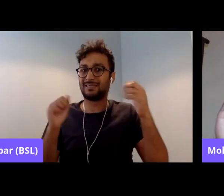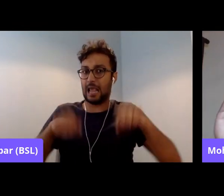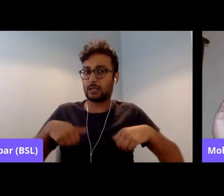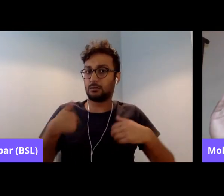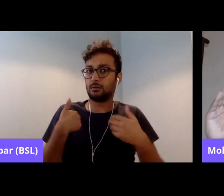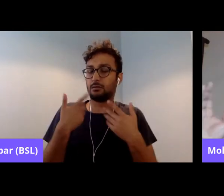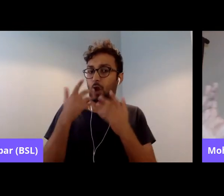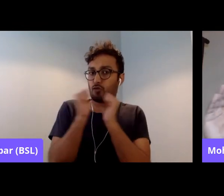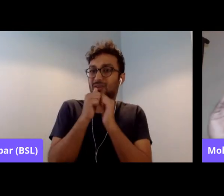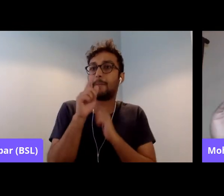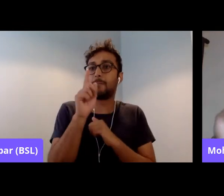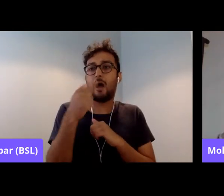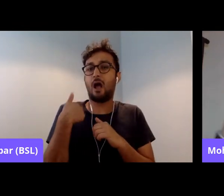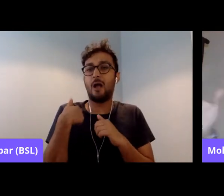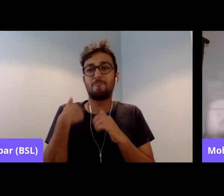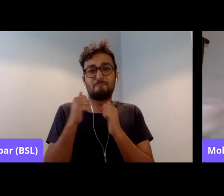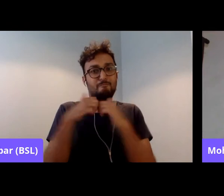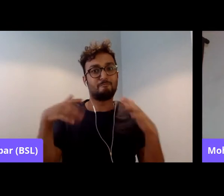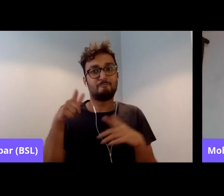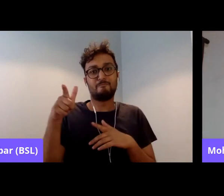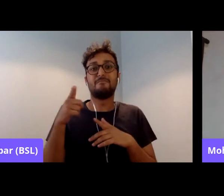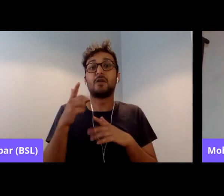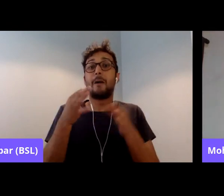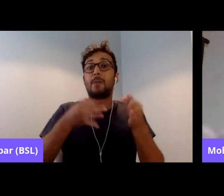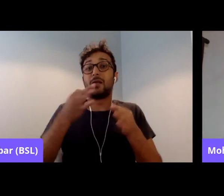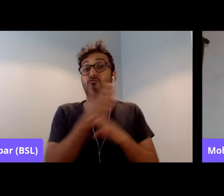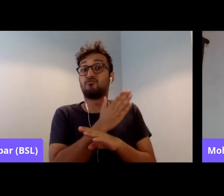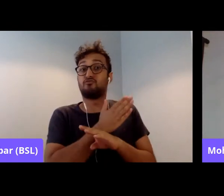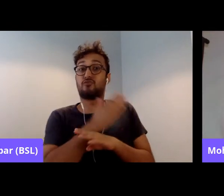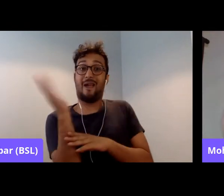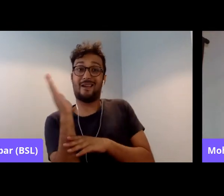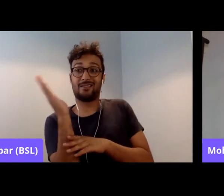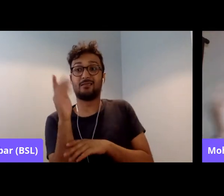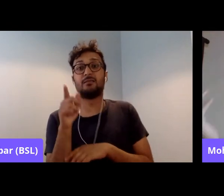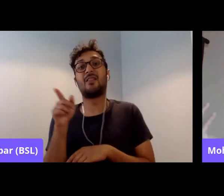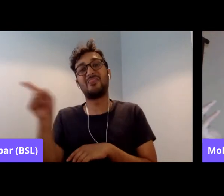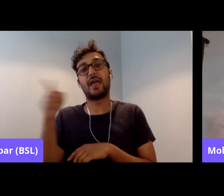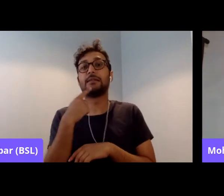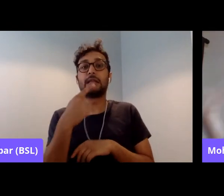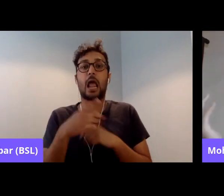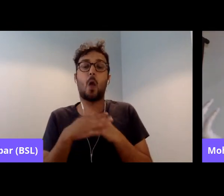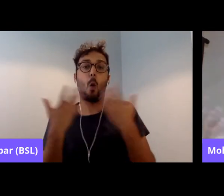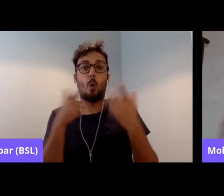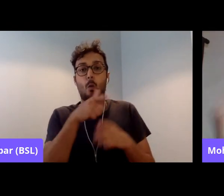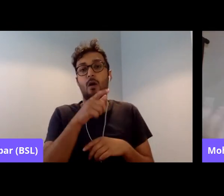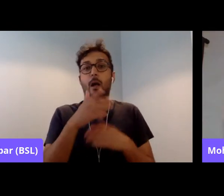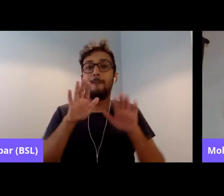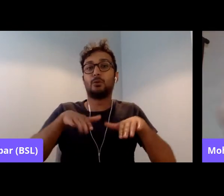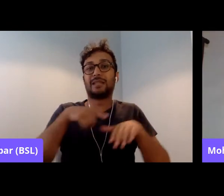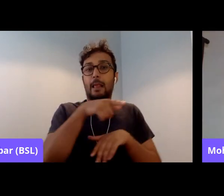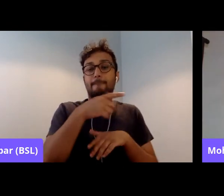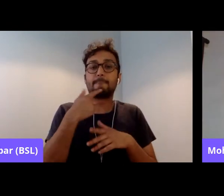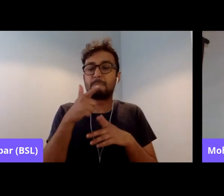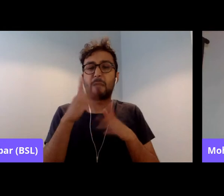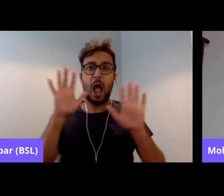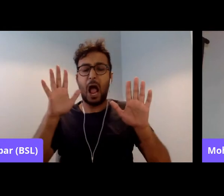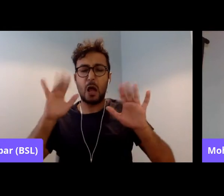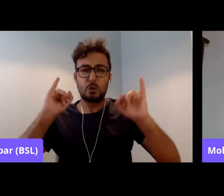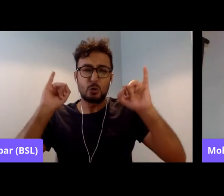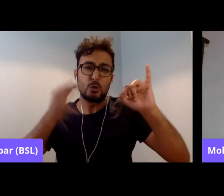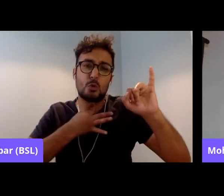right is being, you know, they're being very disingenuous, when they say Muslims are threatening, you the secularism of Britain, whatever,